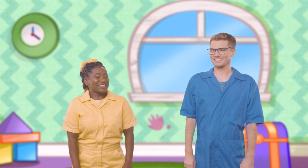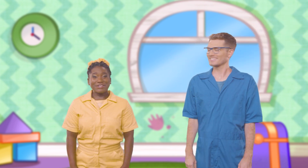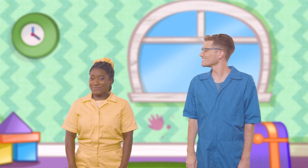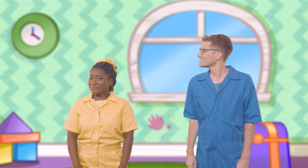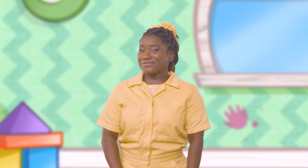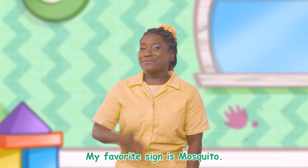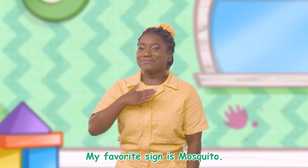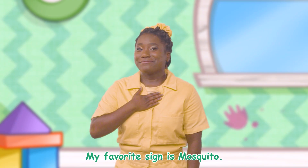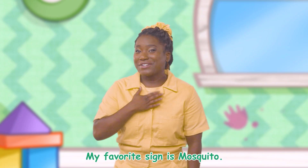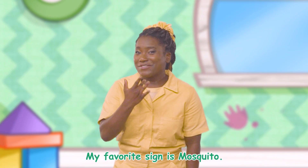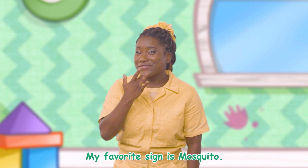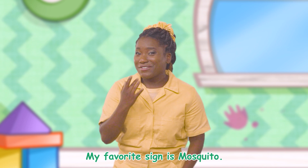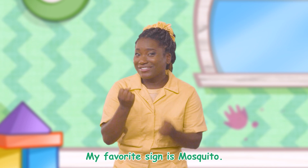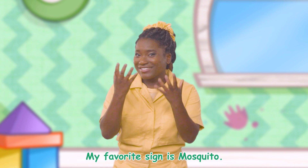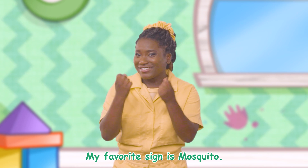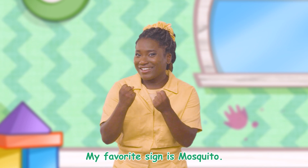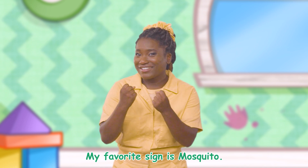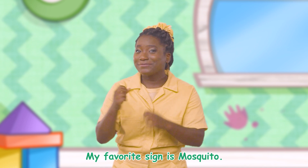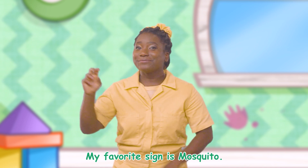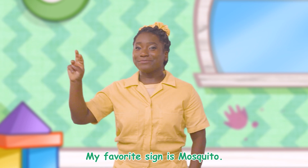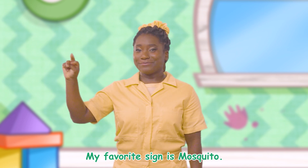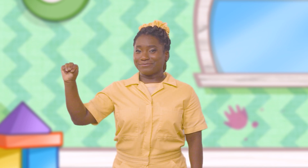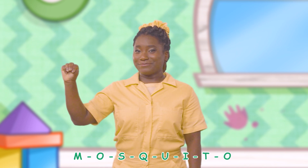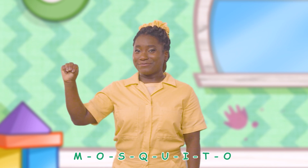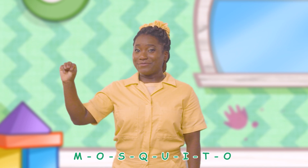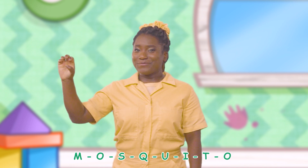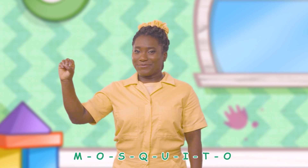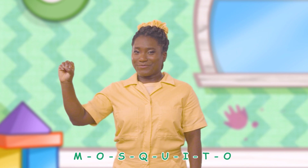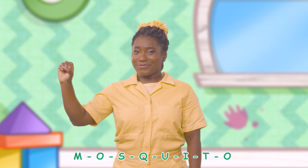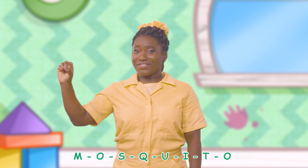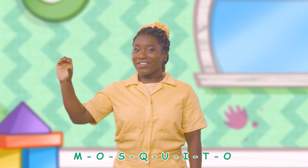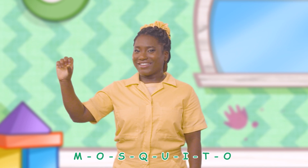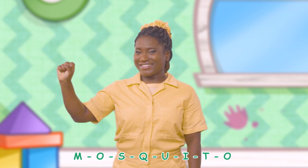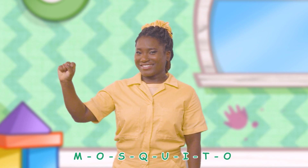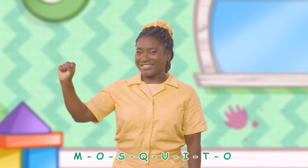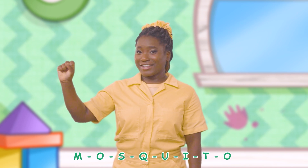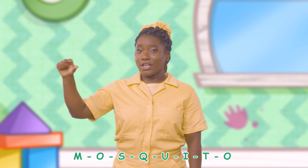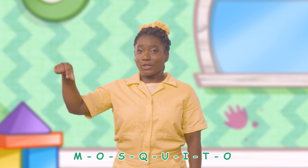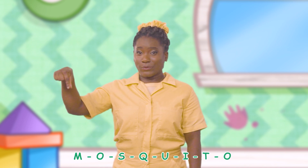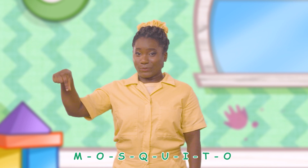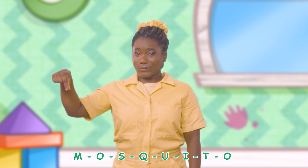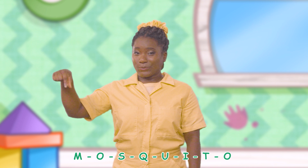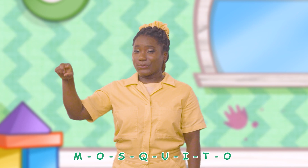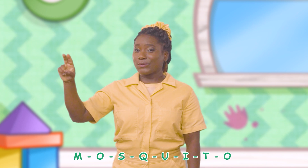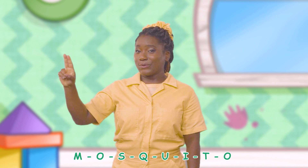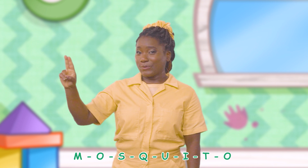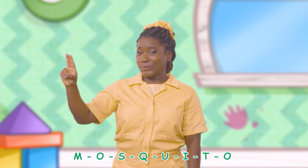My favorite sign is mosquito M-O-S-Q-U